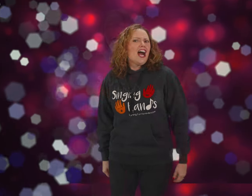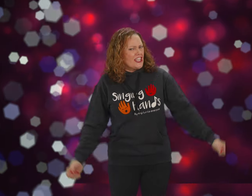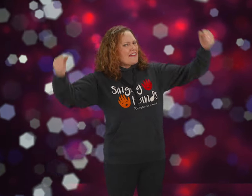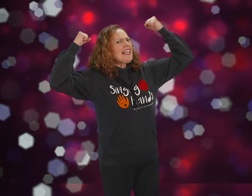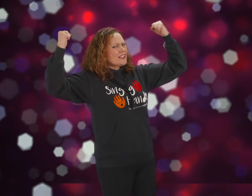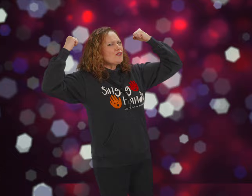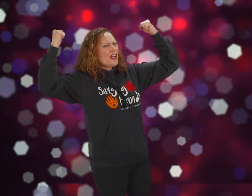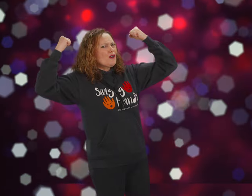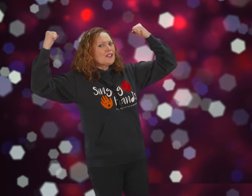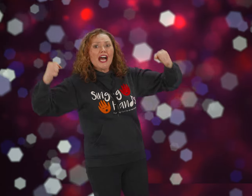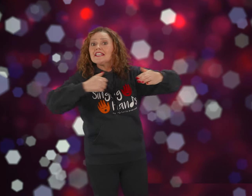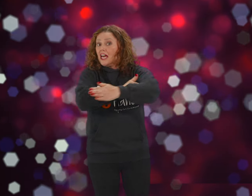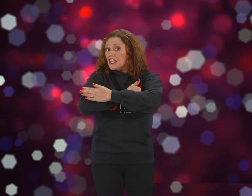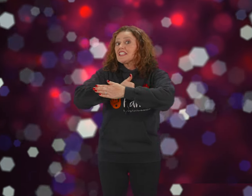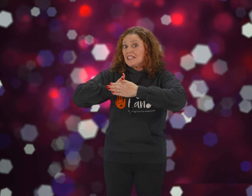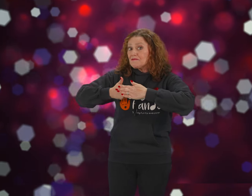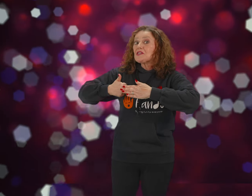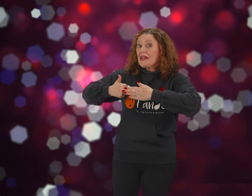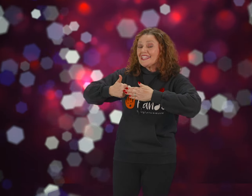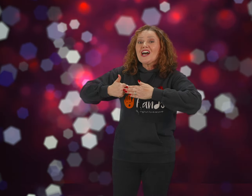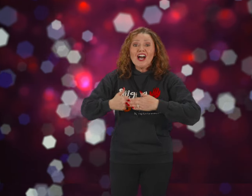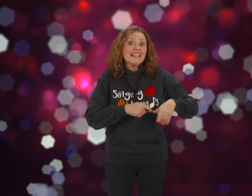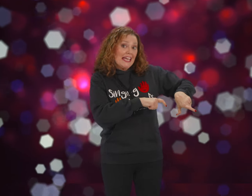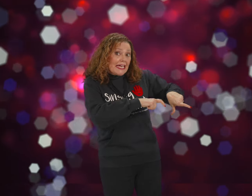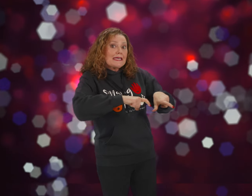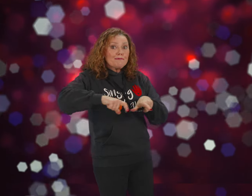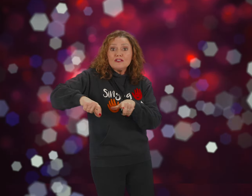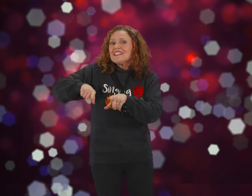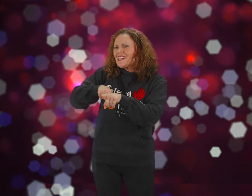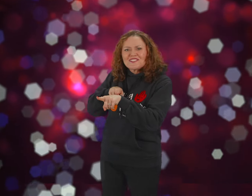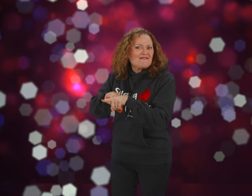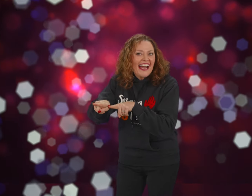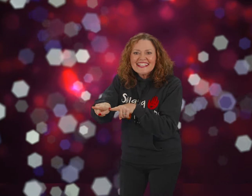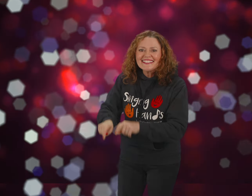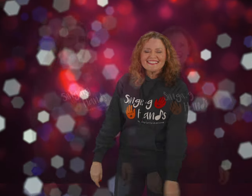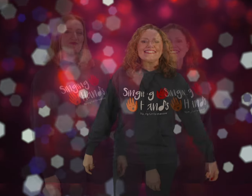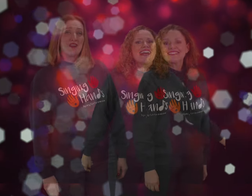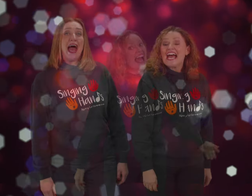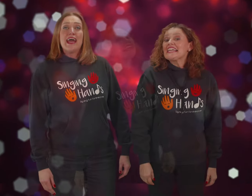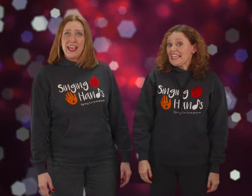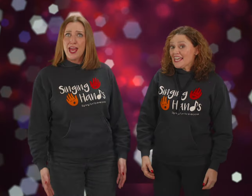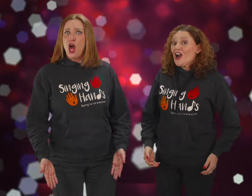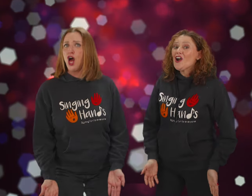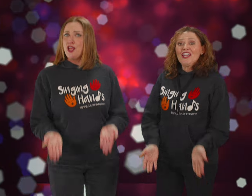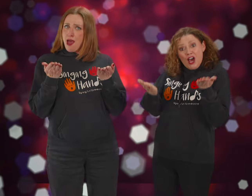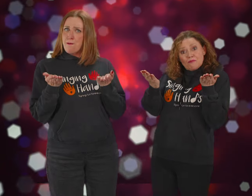Never let go, gotta hold on And don't stop till the break of dawn And keep moving, don't stop rocking Get on up